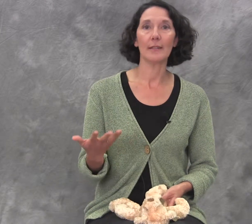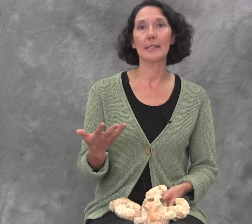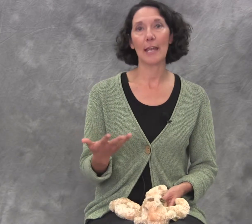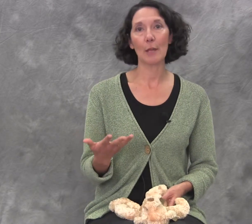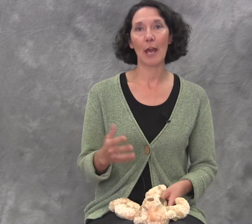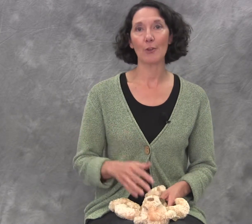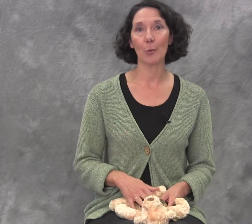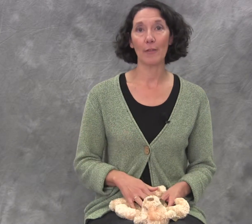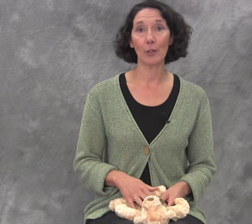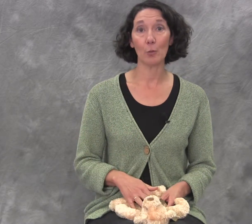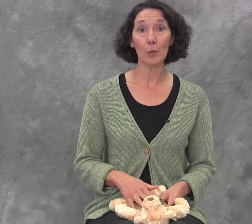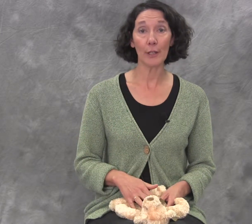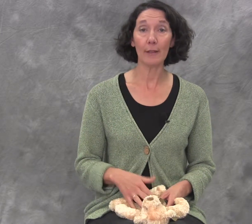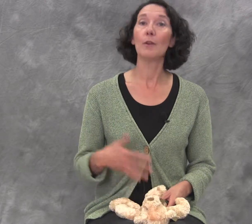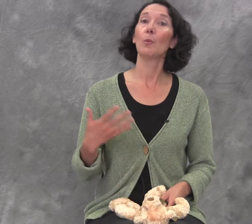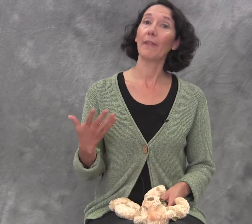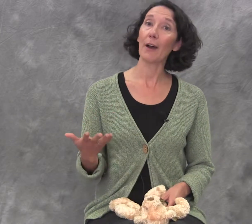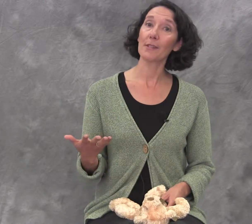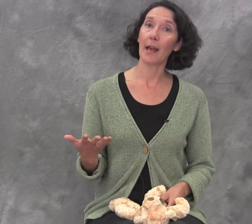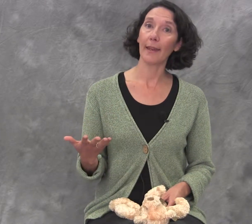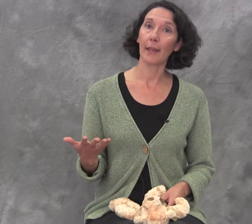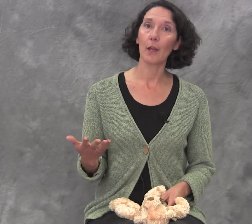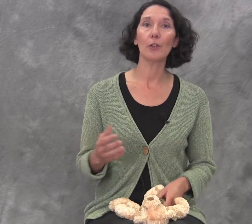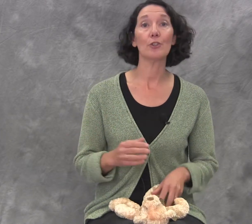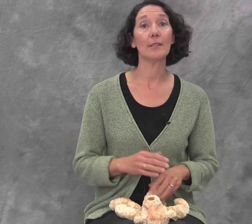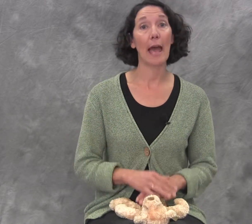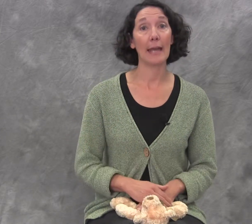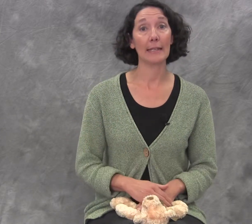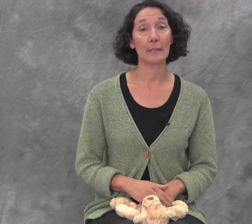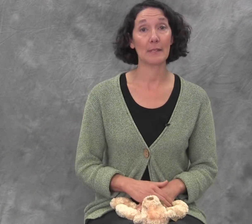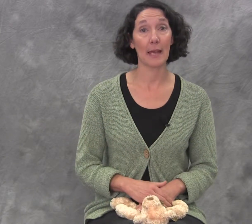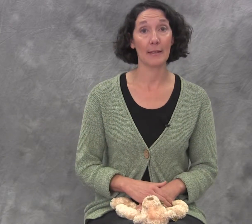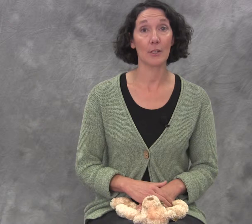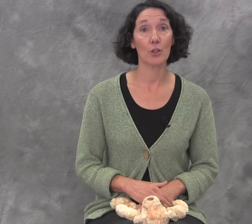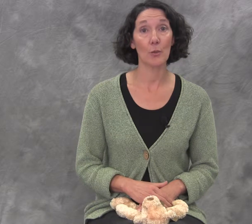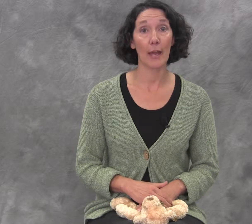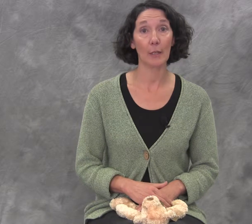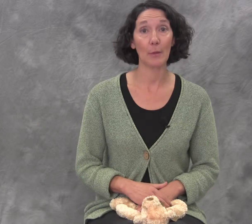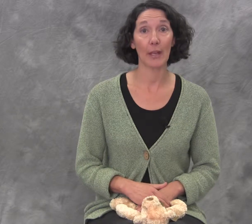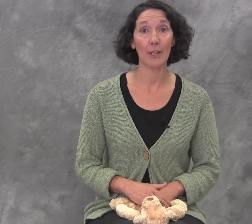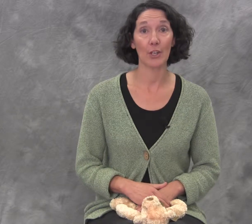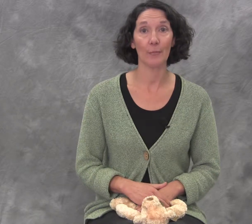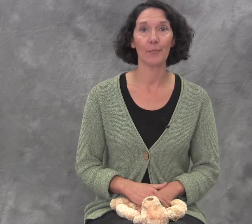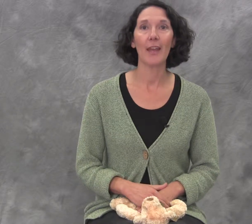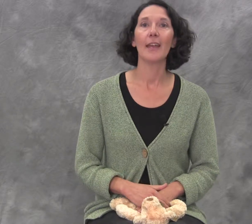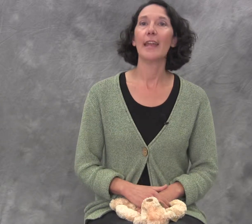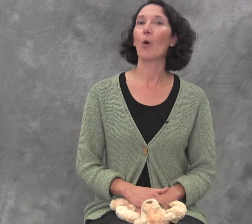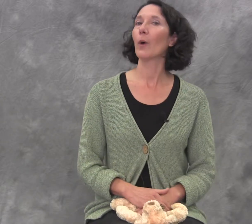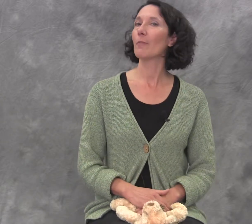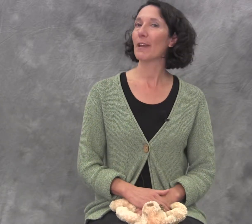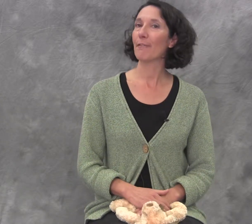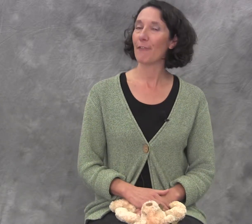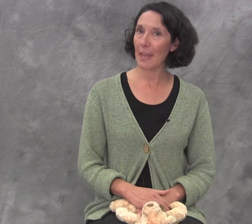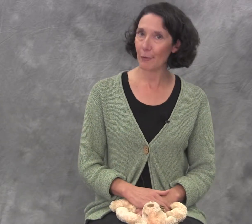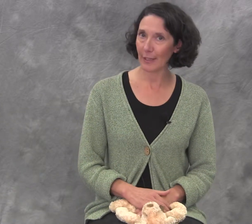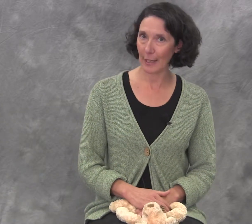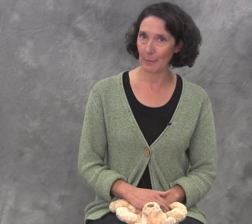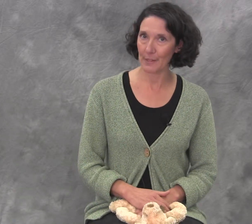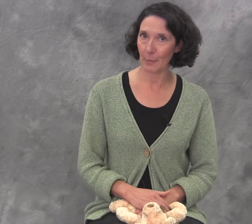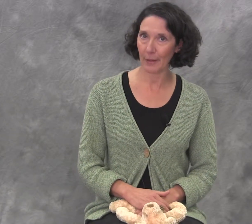in the same natural way that you would without signing. You're just adding some signs to that communication. Now one of my favorite games to